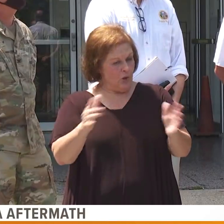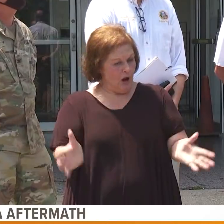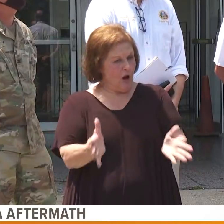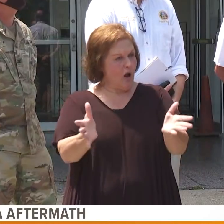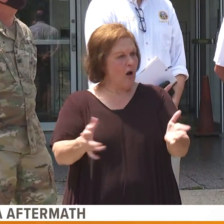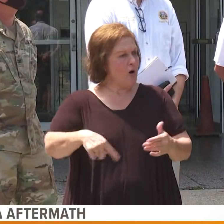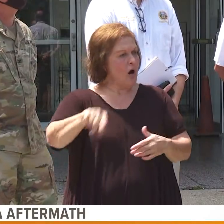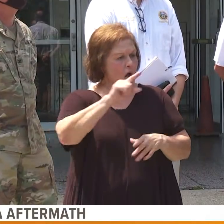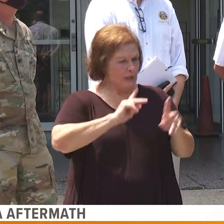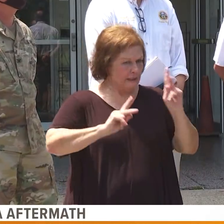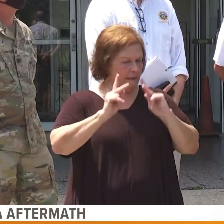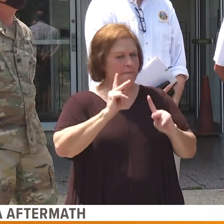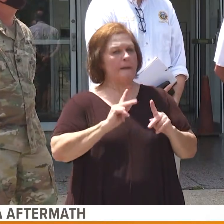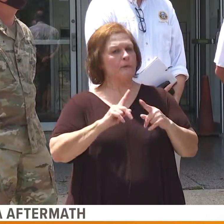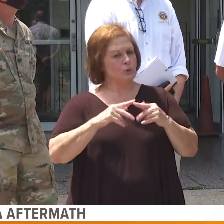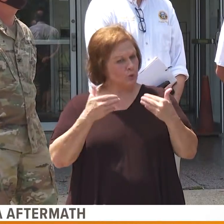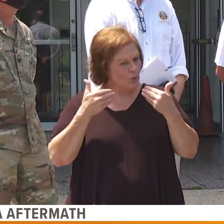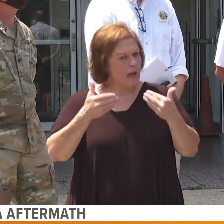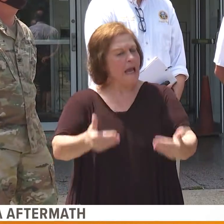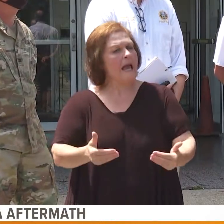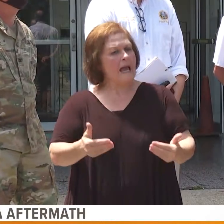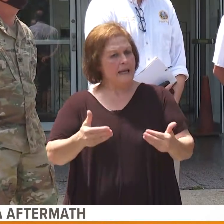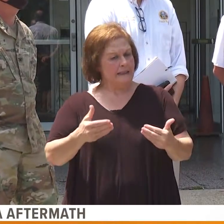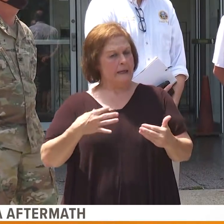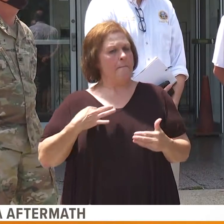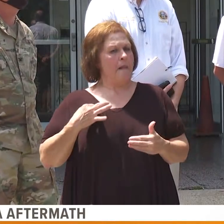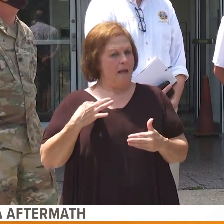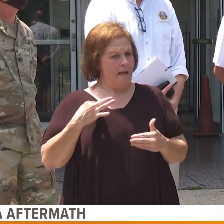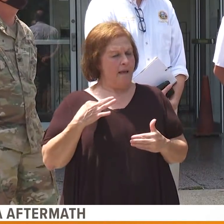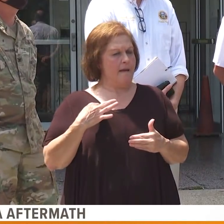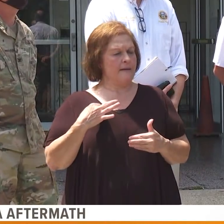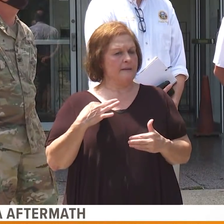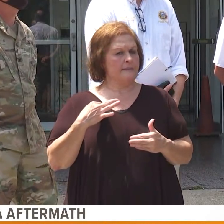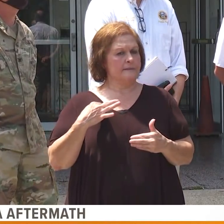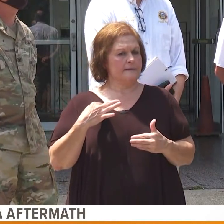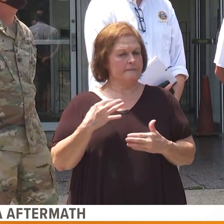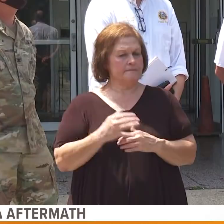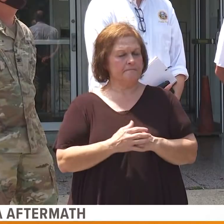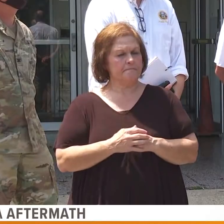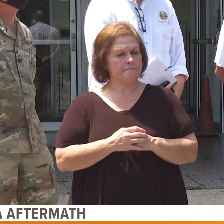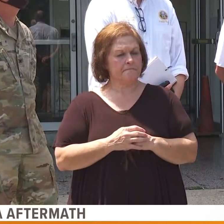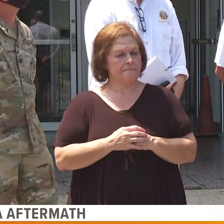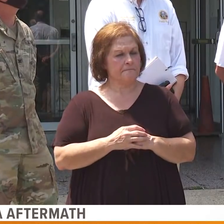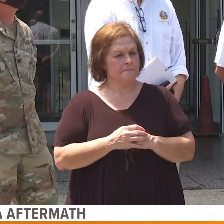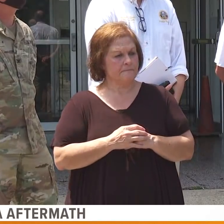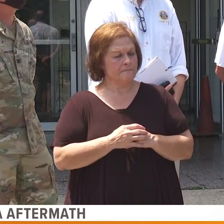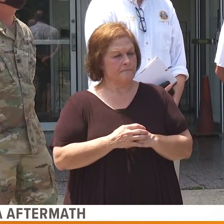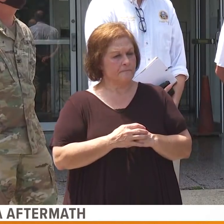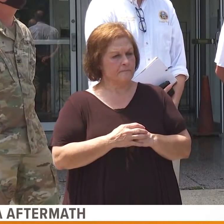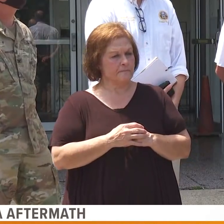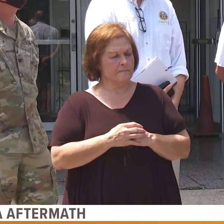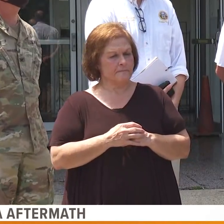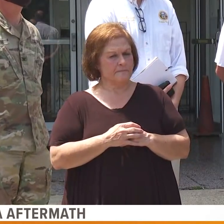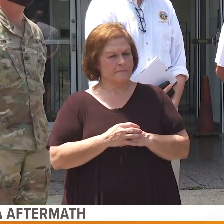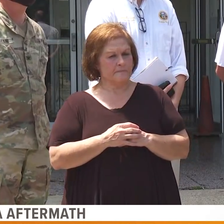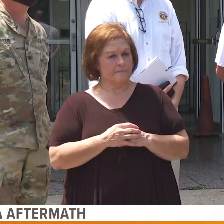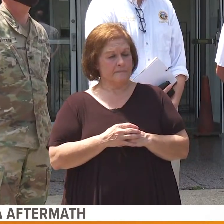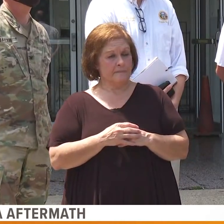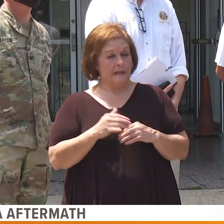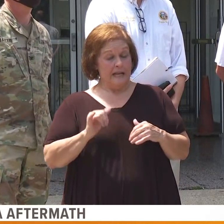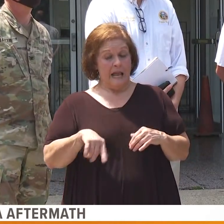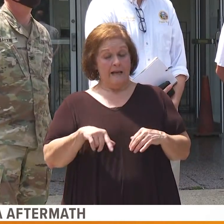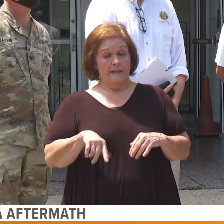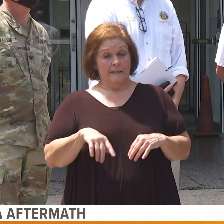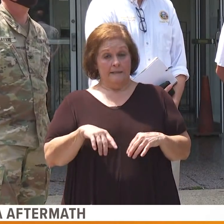for the next several days and weeks. Now, what will happen after a